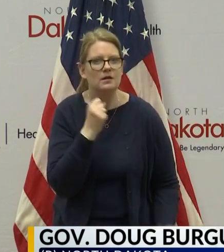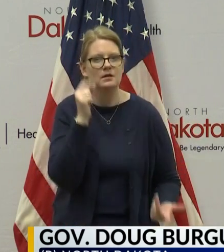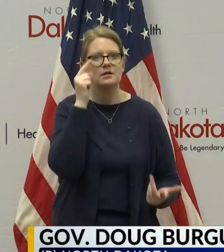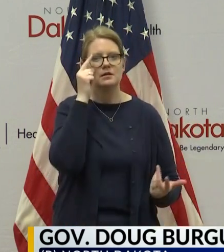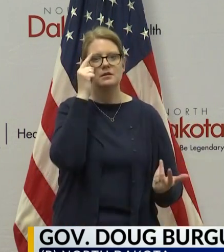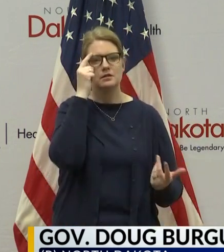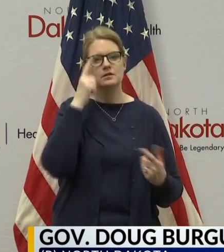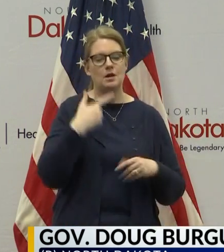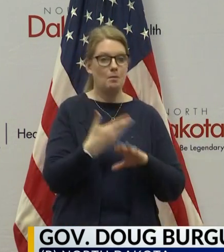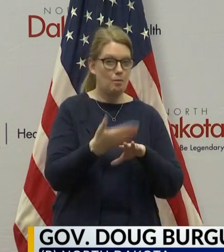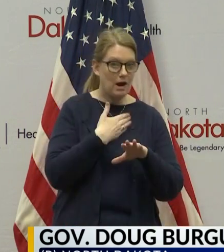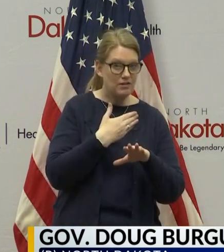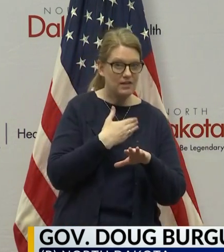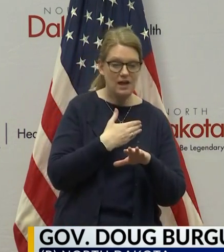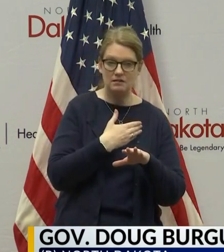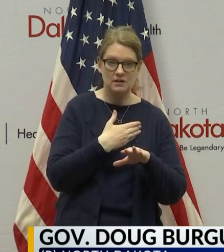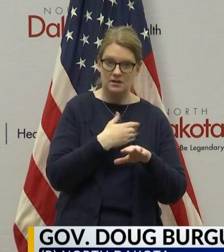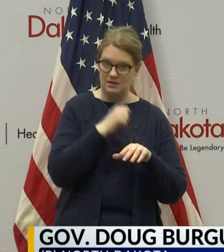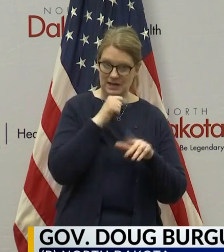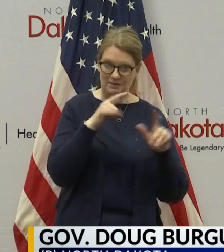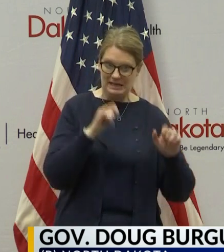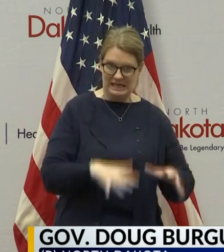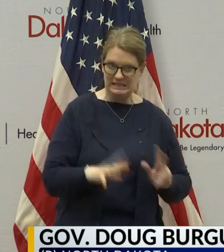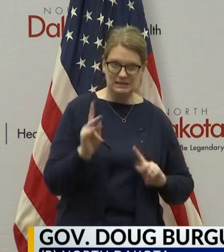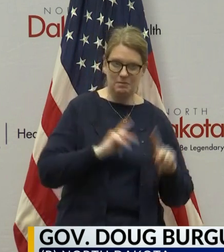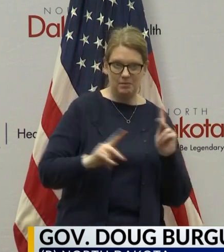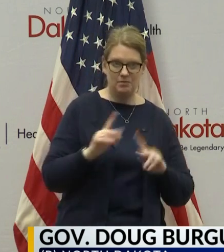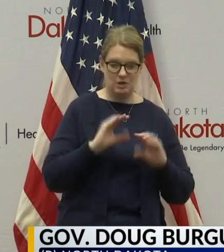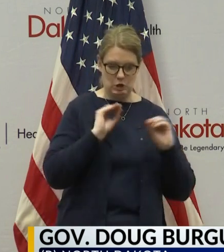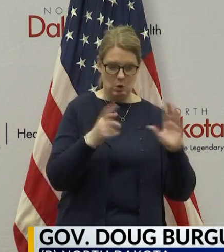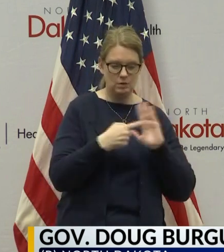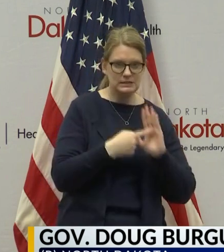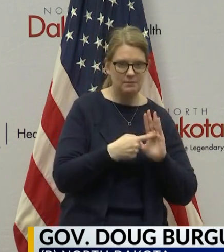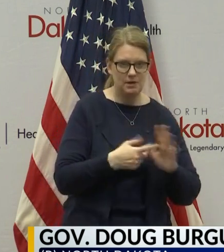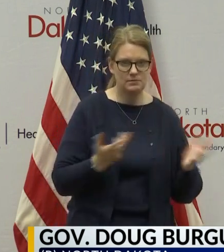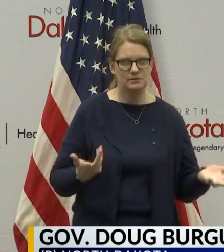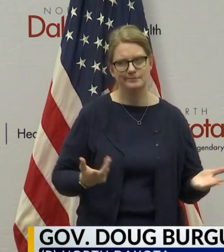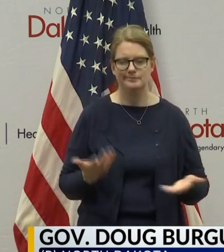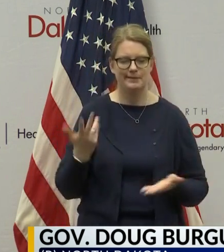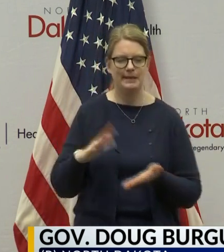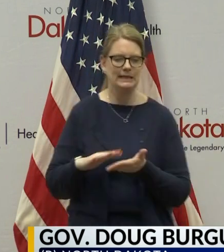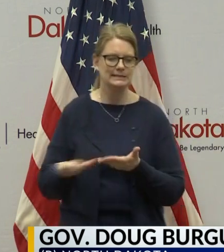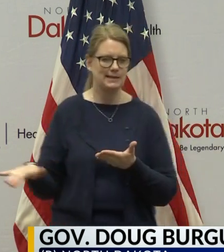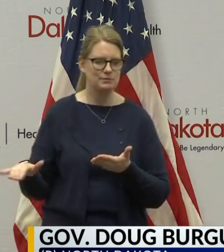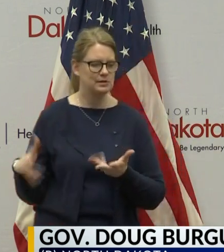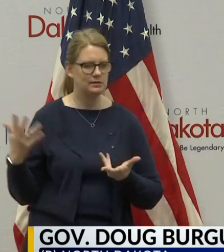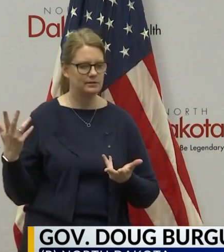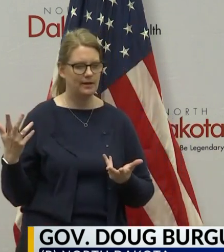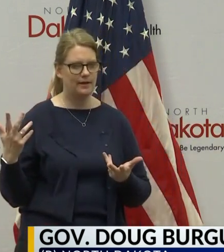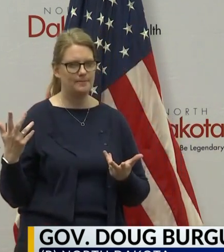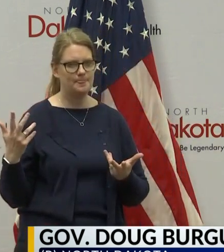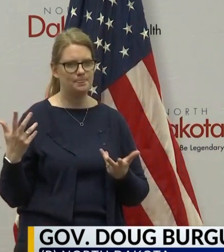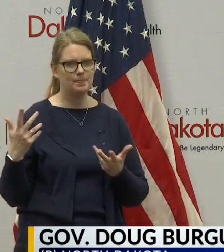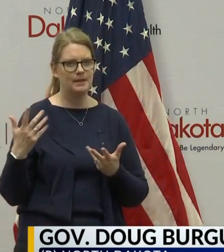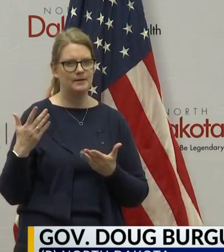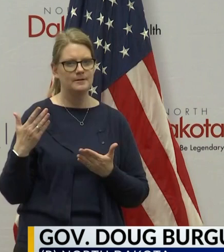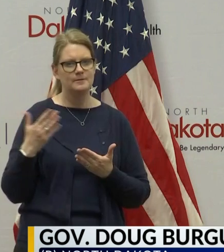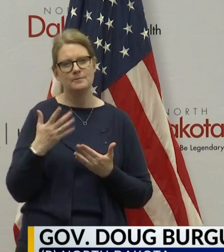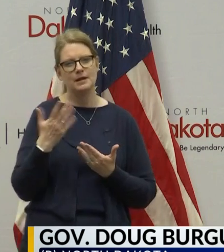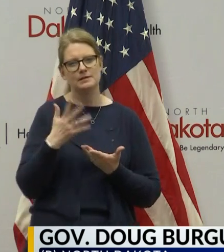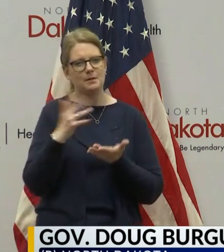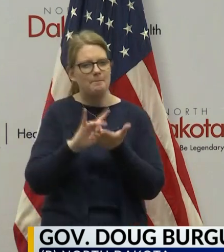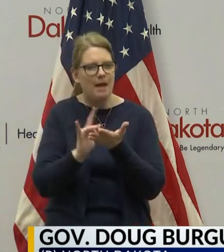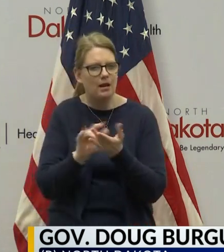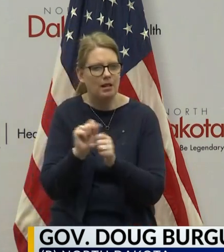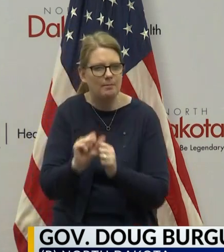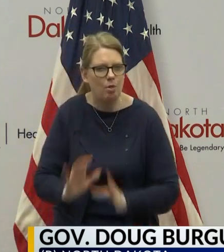anybody in North Dakota prior to this. We'd been testing people that, you know, I suppose the exception might have been some frontline medical